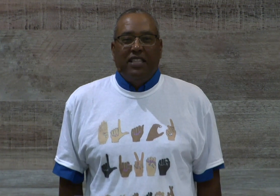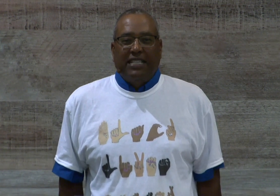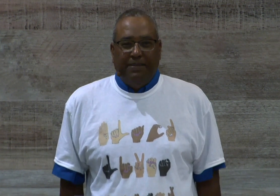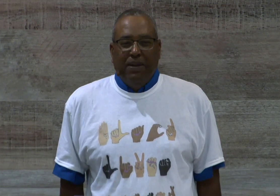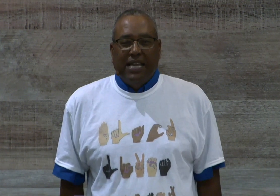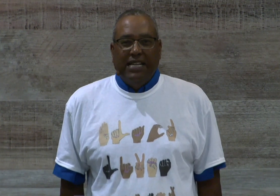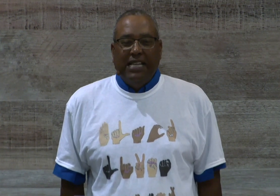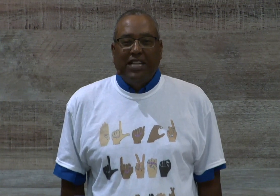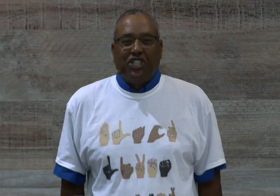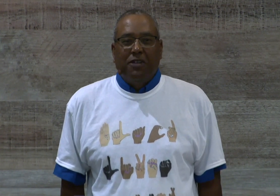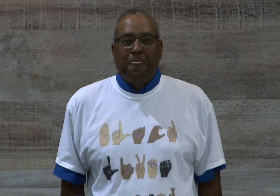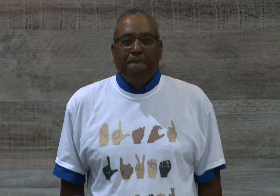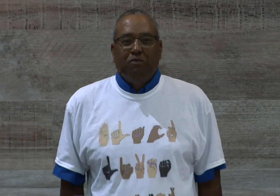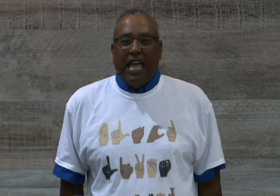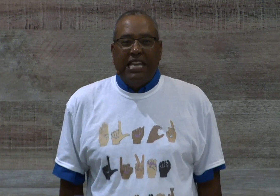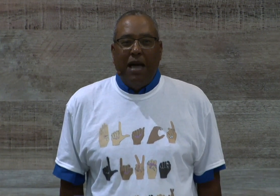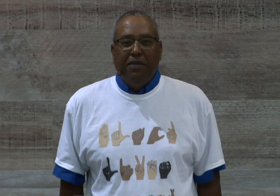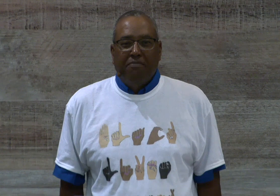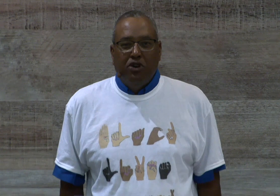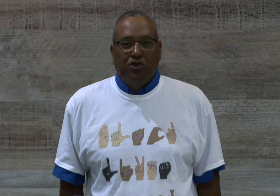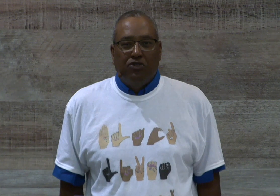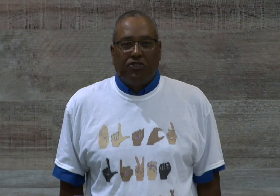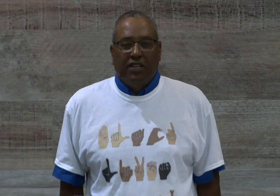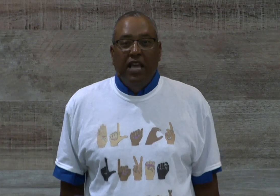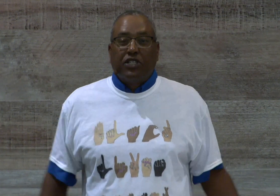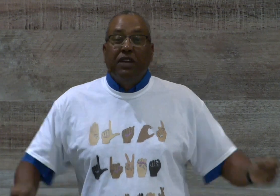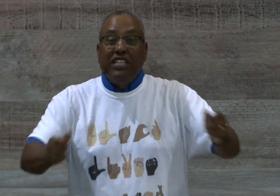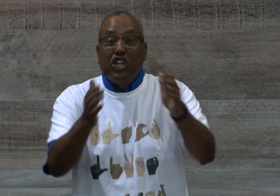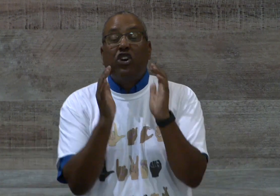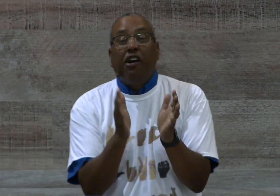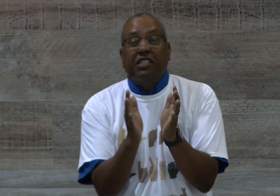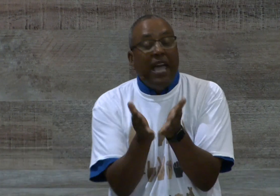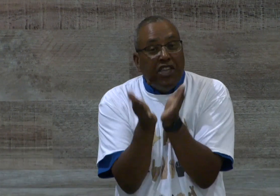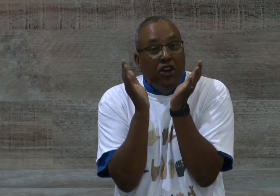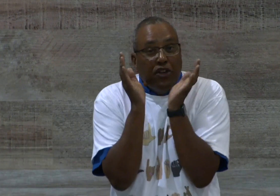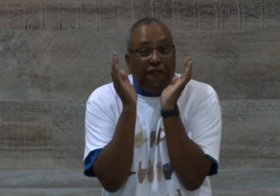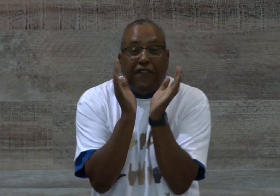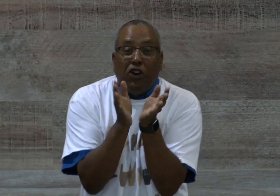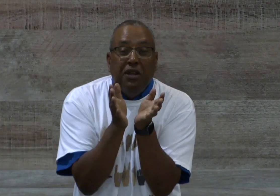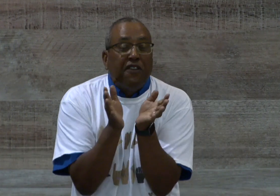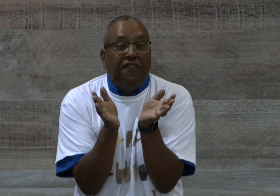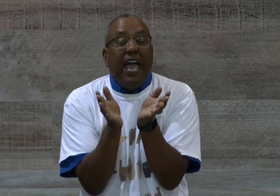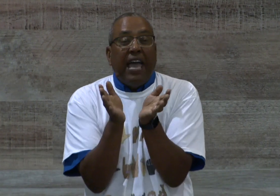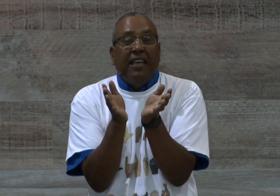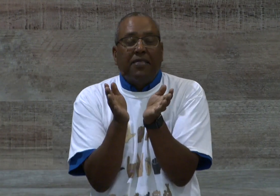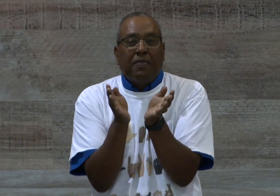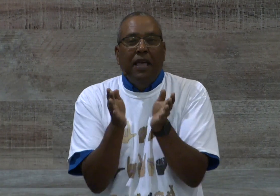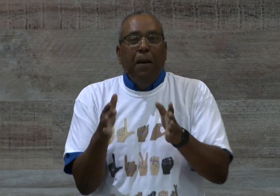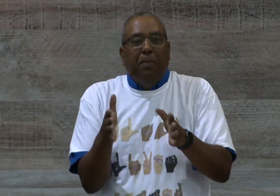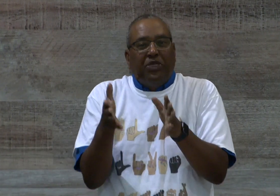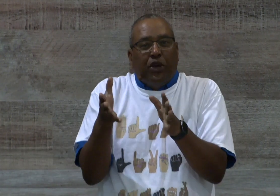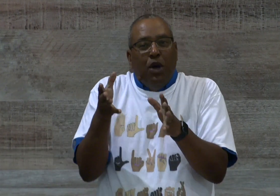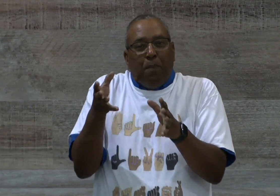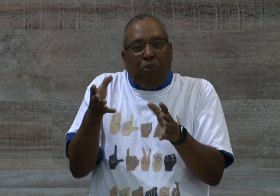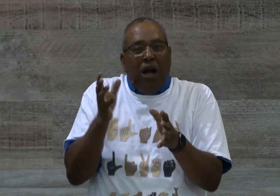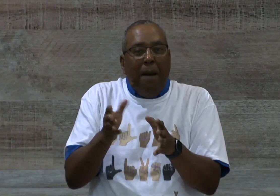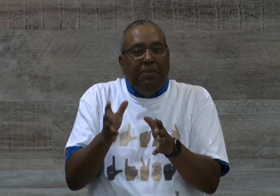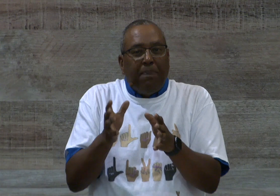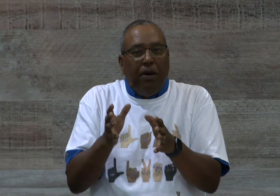being in attention, and not being moved. So he's encouraging them. Hey, you're firm in your faith. But the problem that Paul